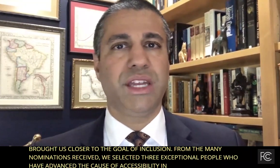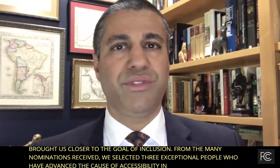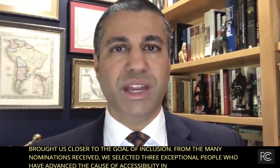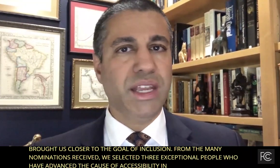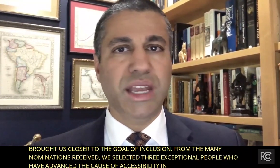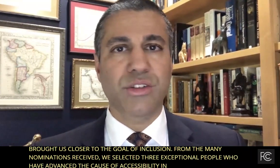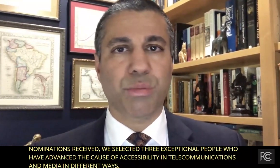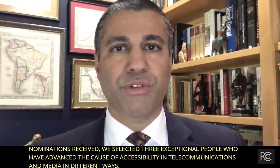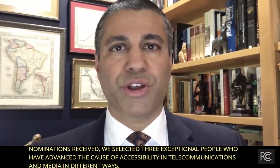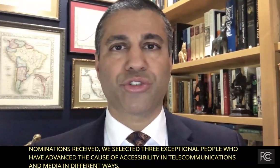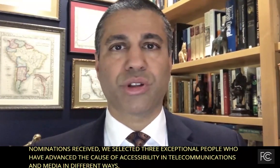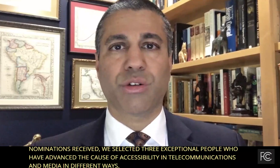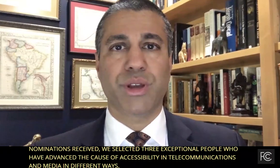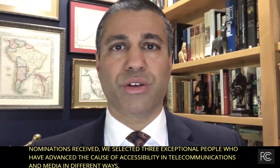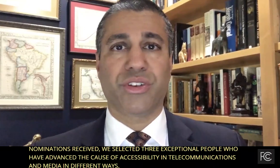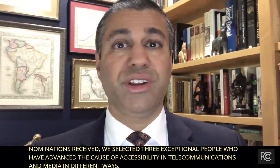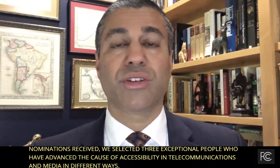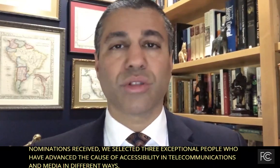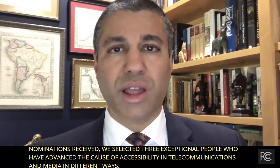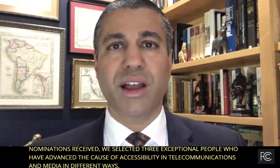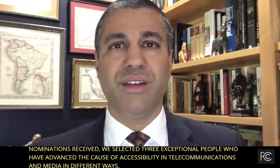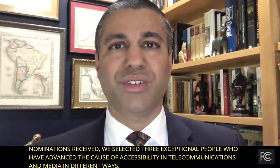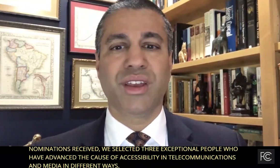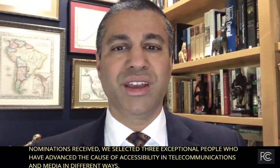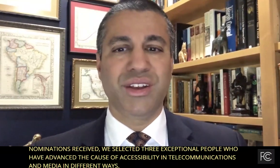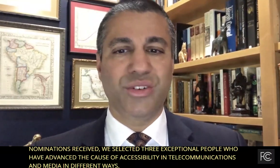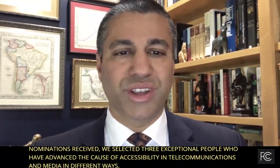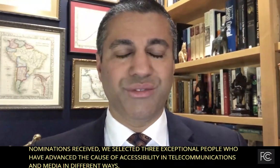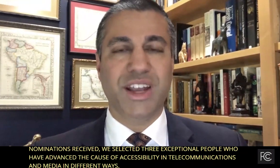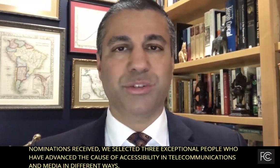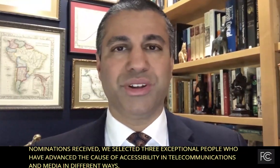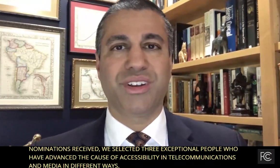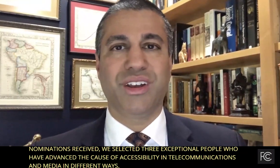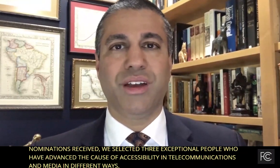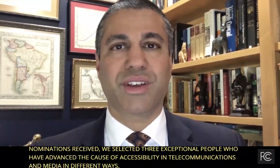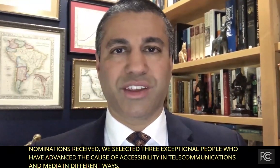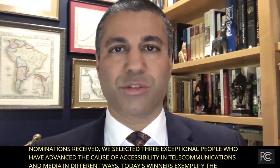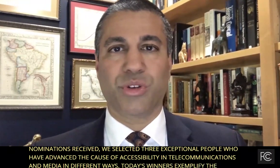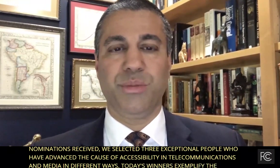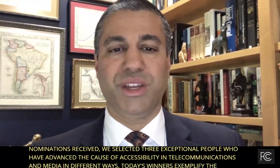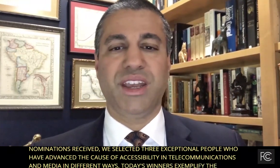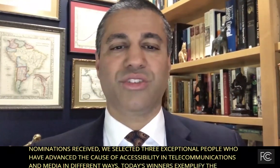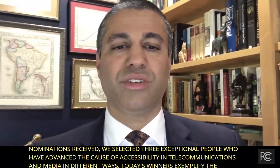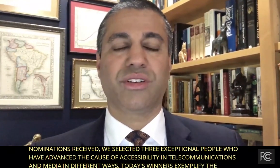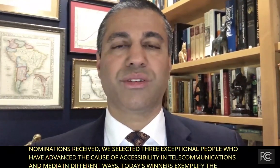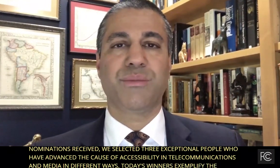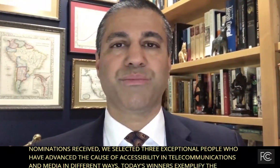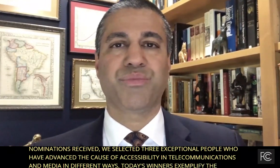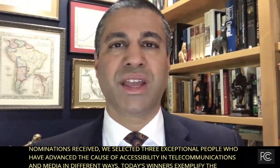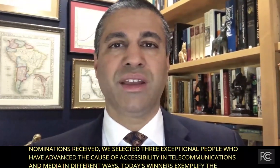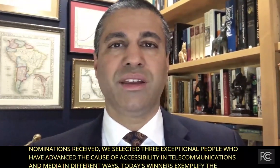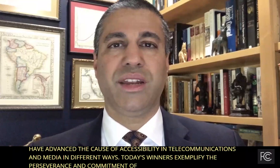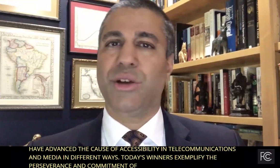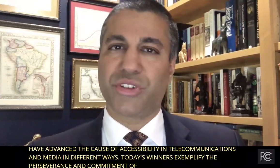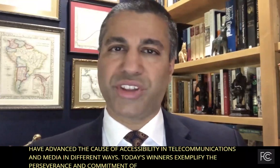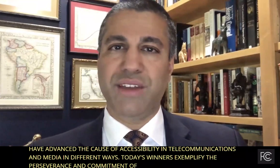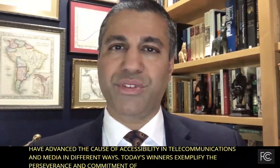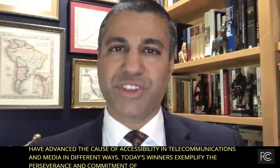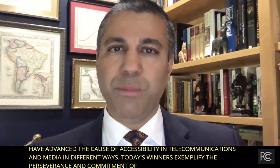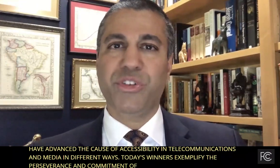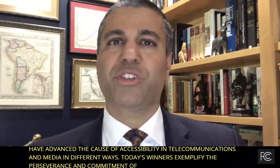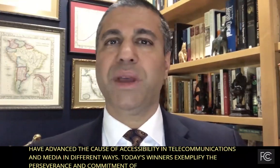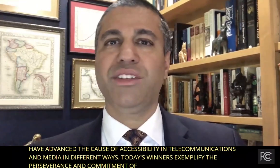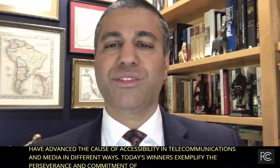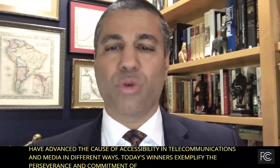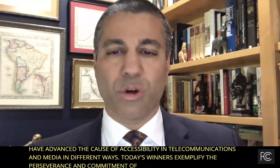and have dedicated their professional careers, indeed their lives, to the advancement of accessible communications. Now, to